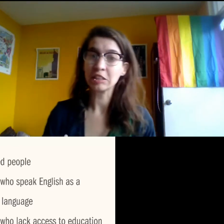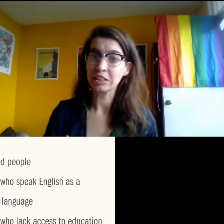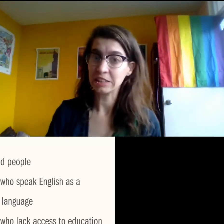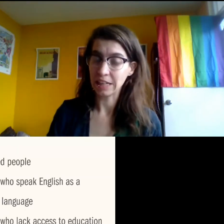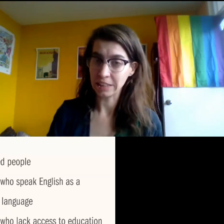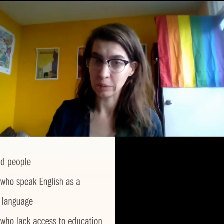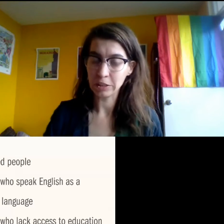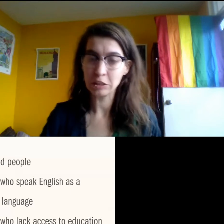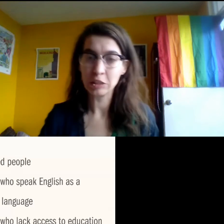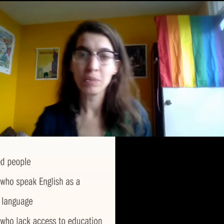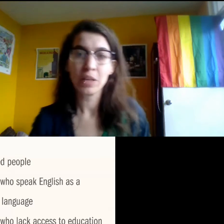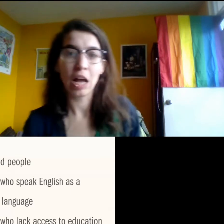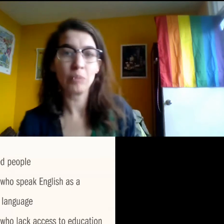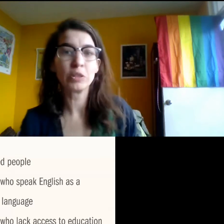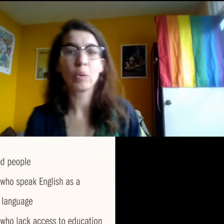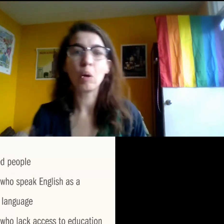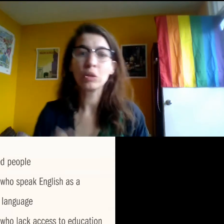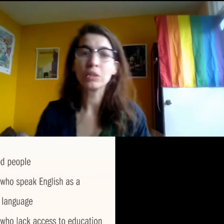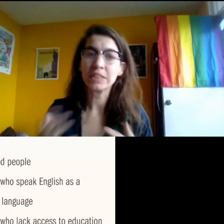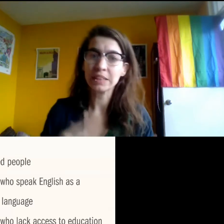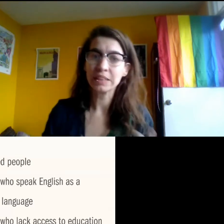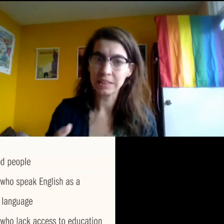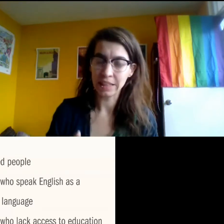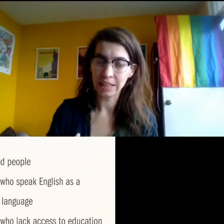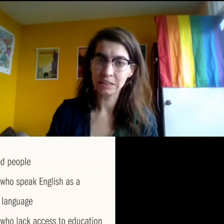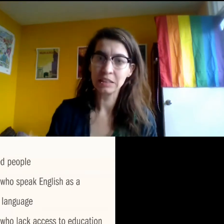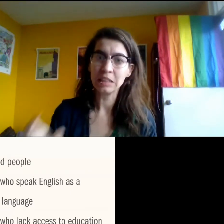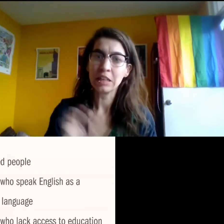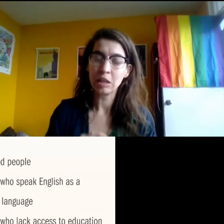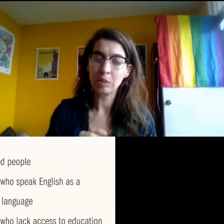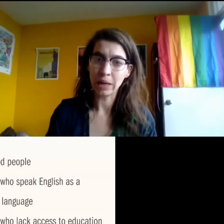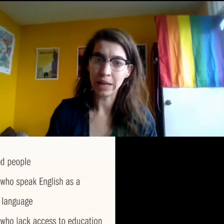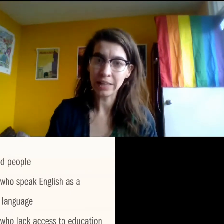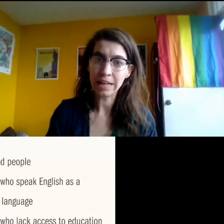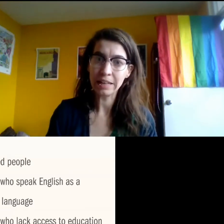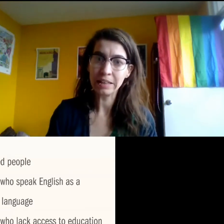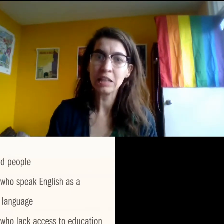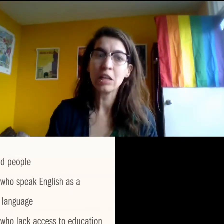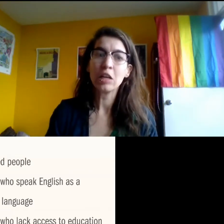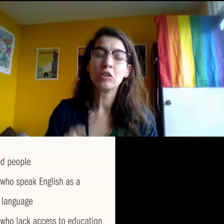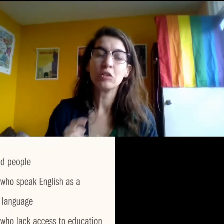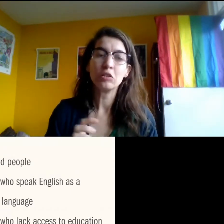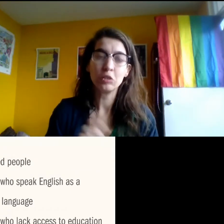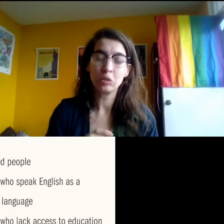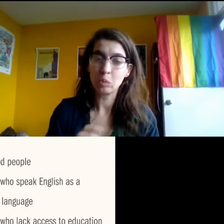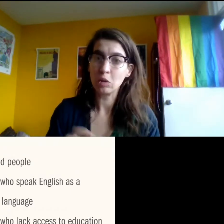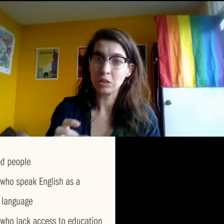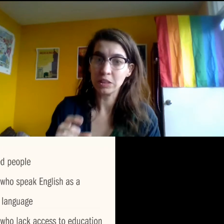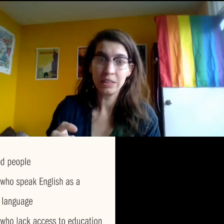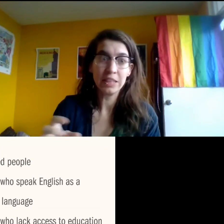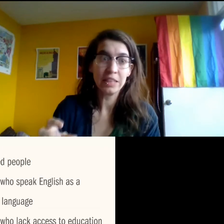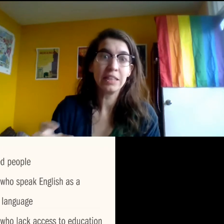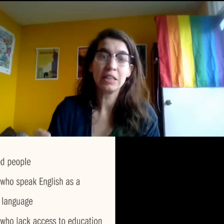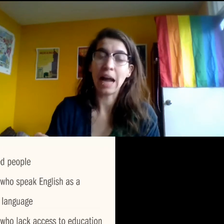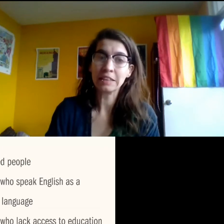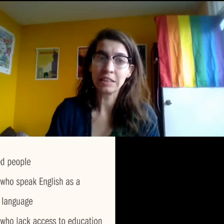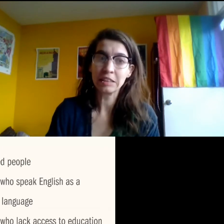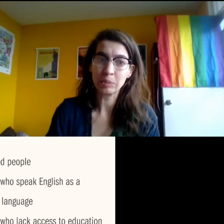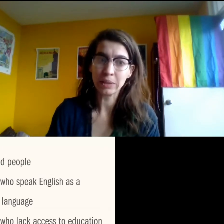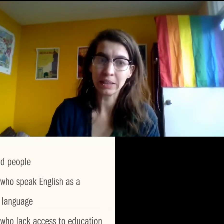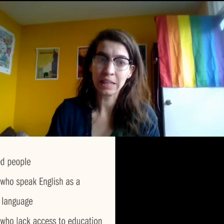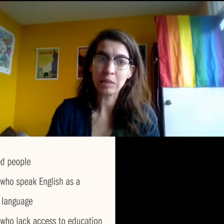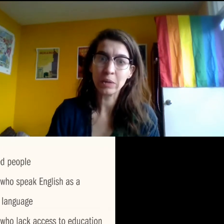education and sign language. Um, so all of these things combine in towards needing